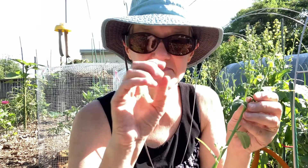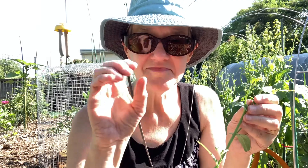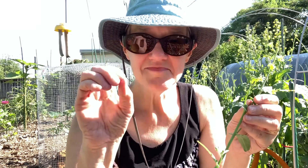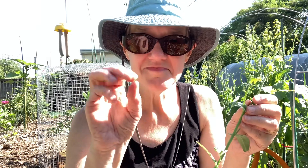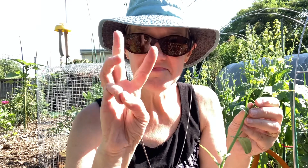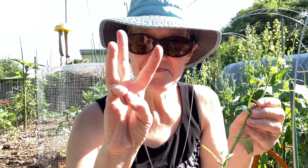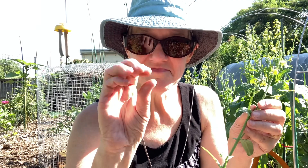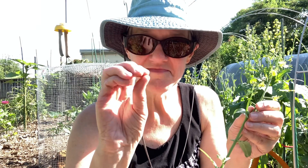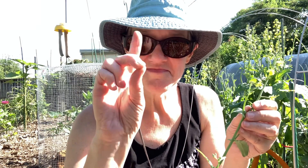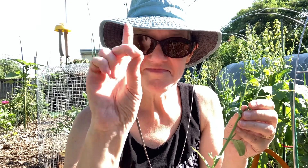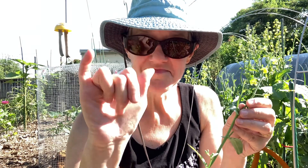woody